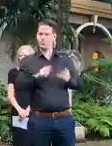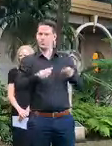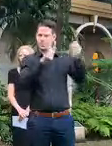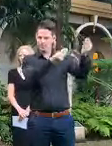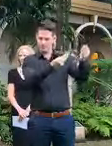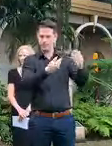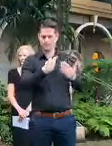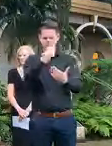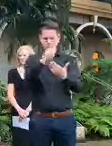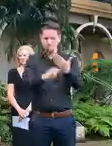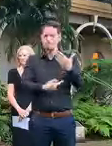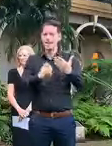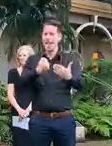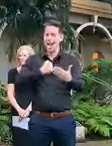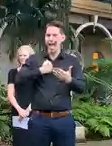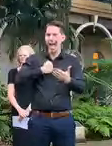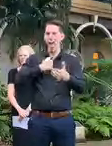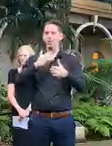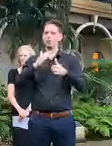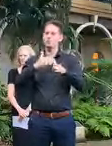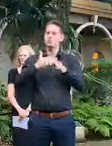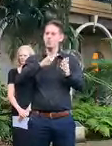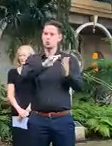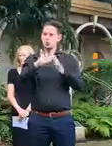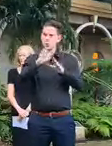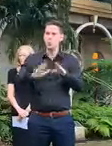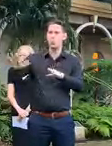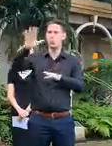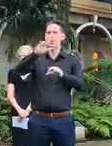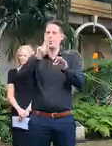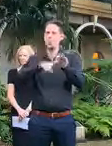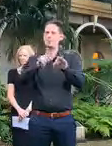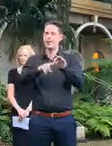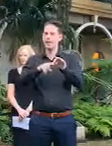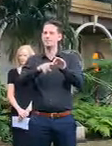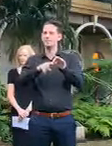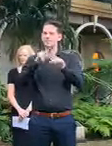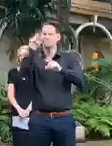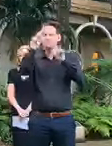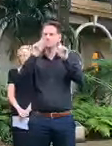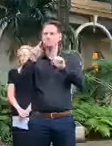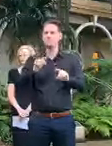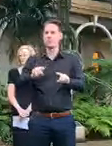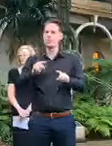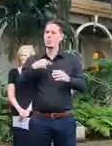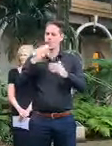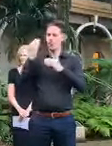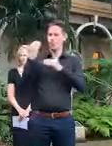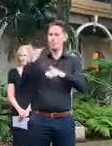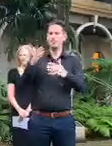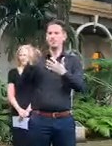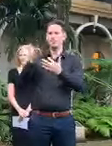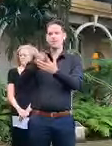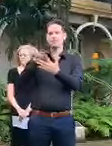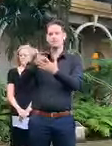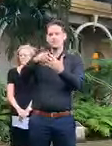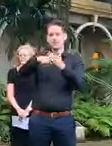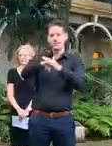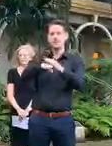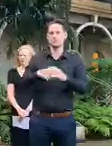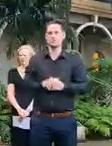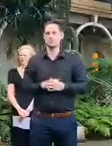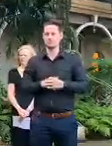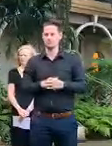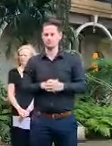discrete indigenous communities across Queensland where there will be restricted access for